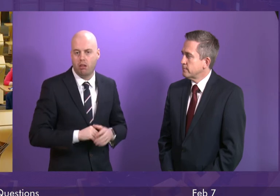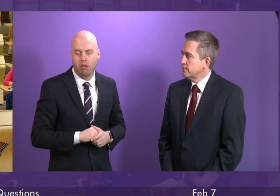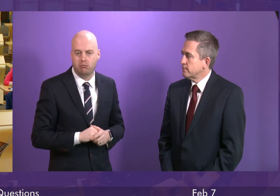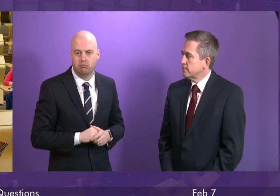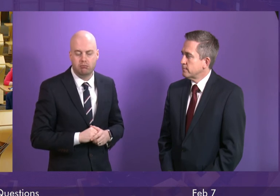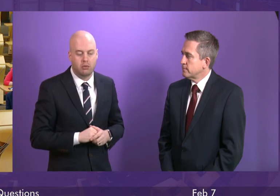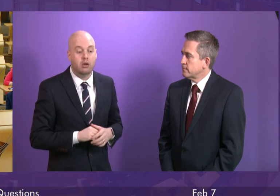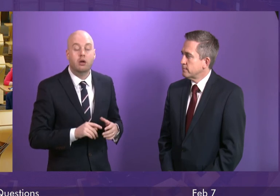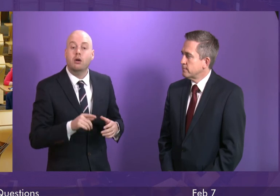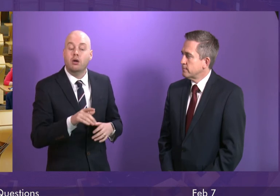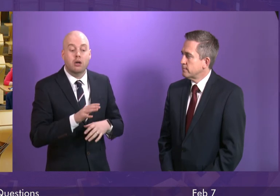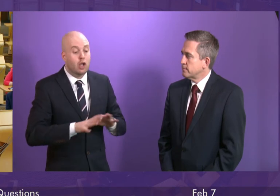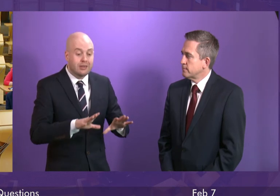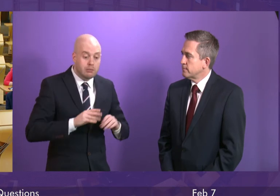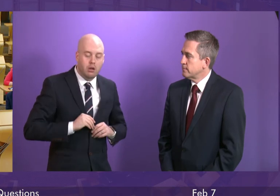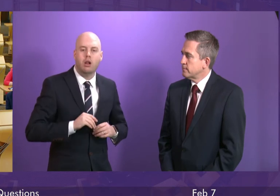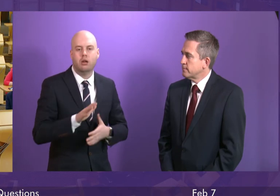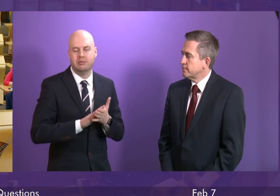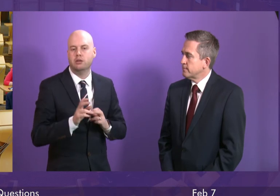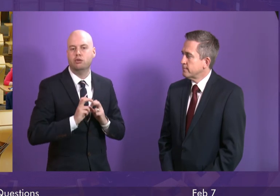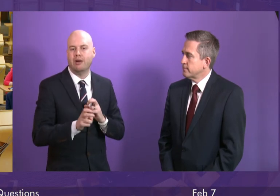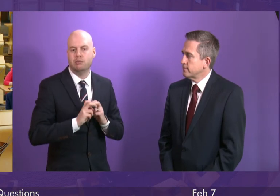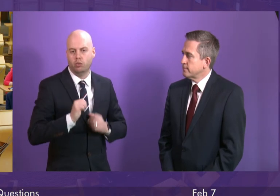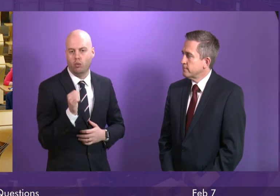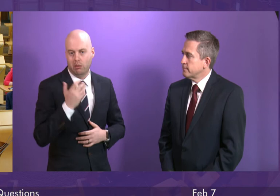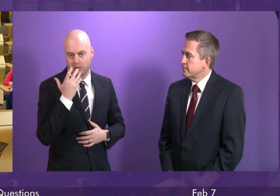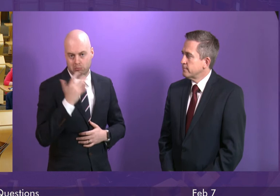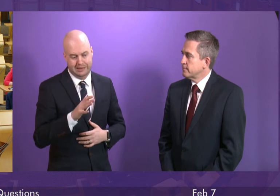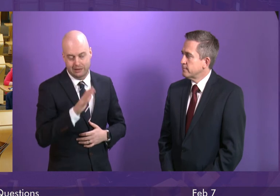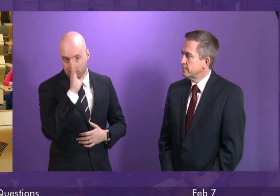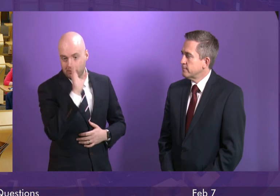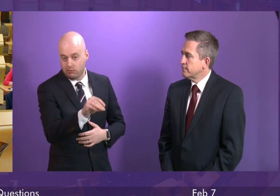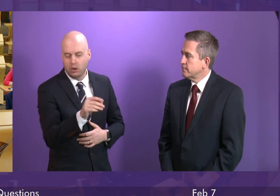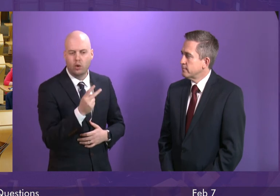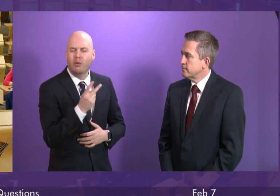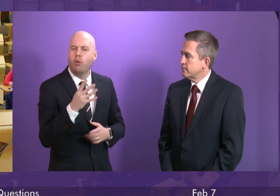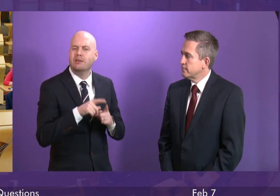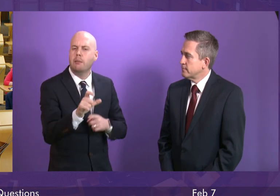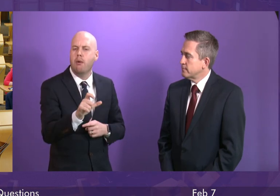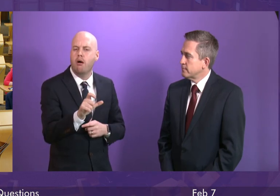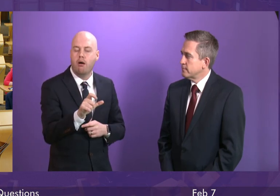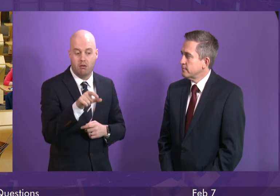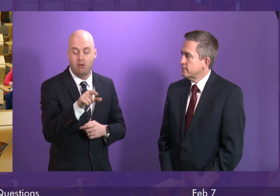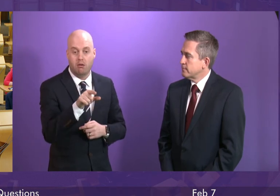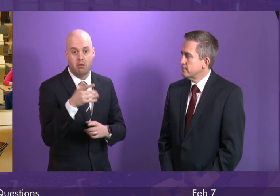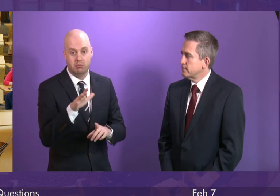Transport Scotland issued formal notification on the 24th of December to Scot Rail, requiring them to submit